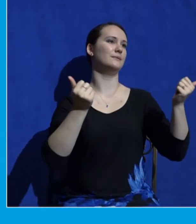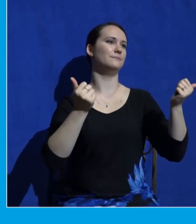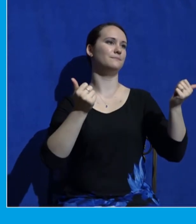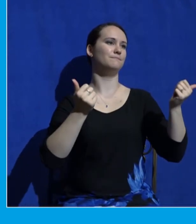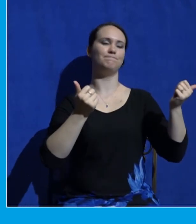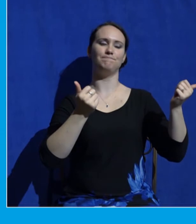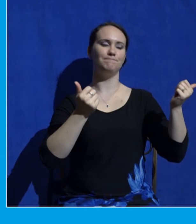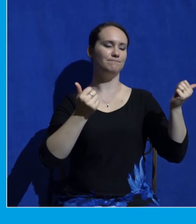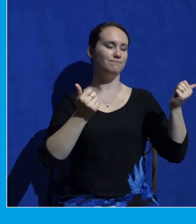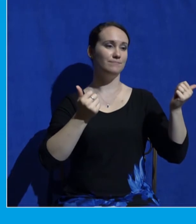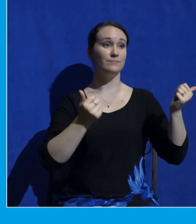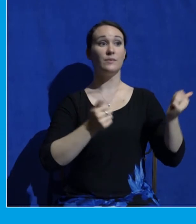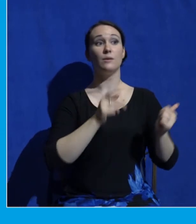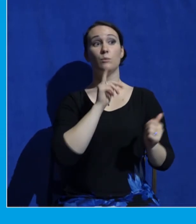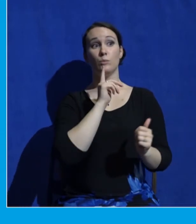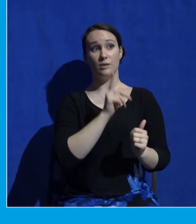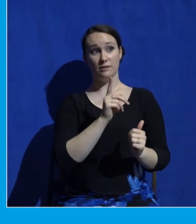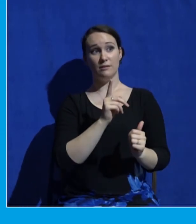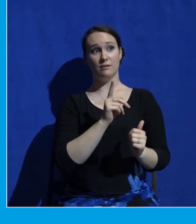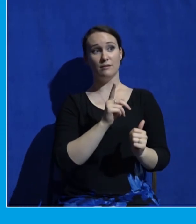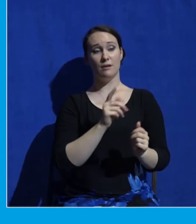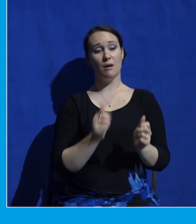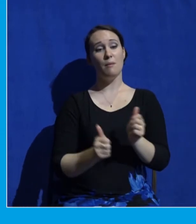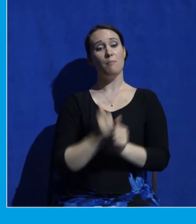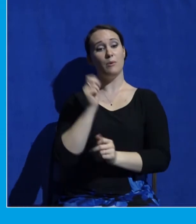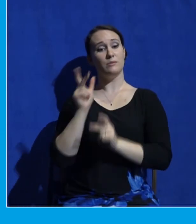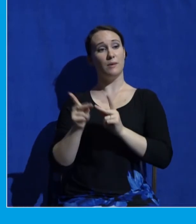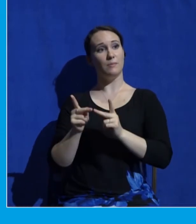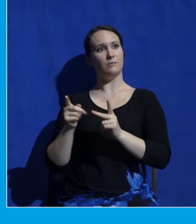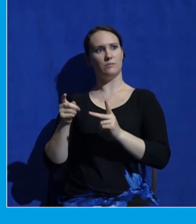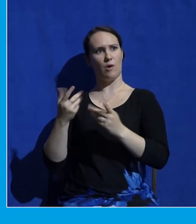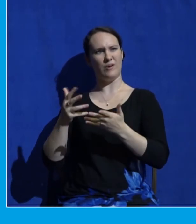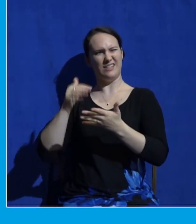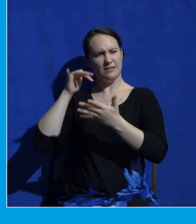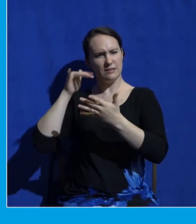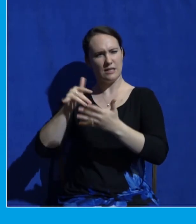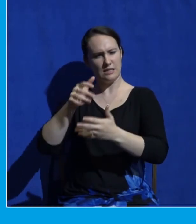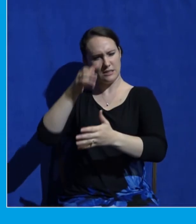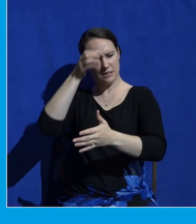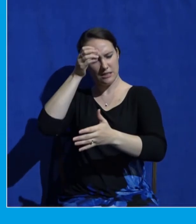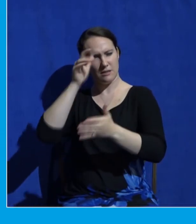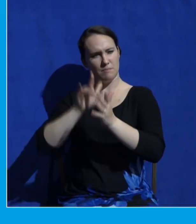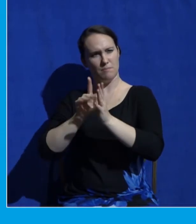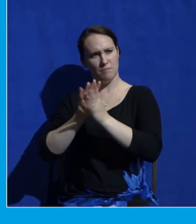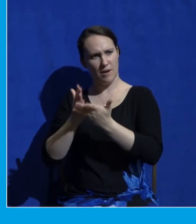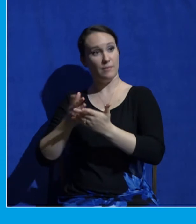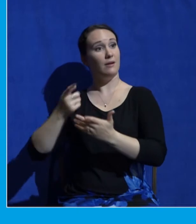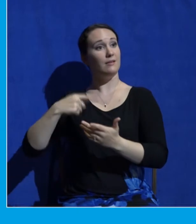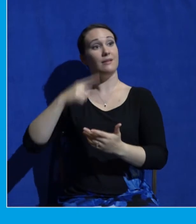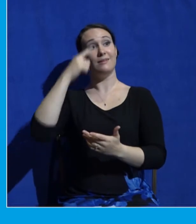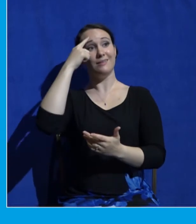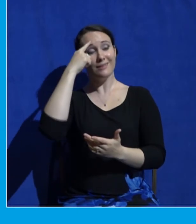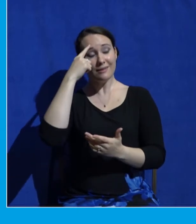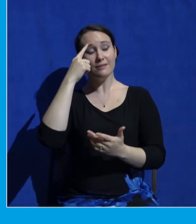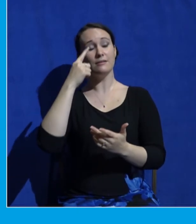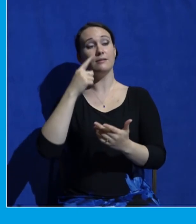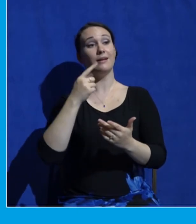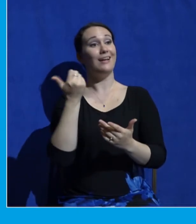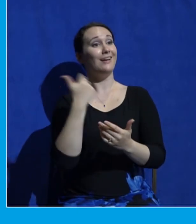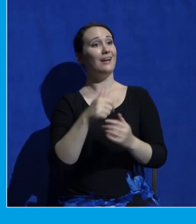scholars believe that when Jesus is talking about that which was written about the Son of Man, that that's specifically a reference